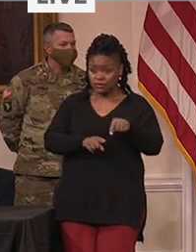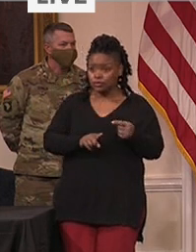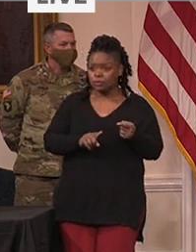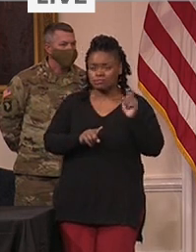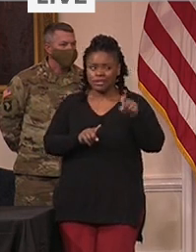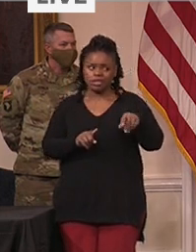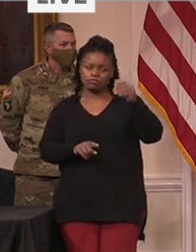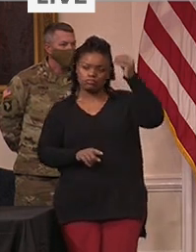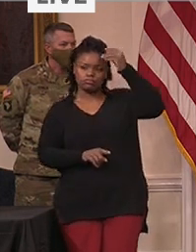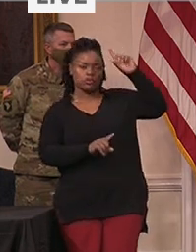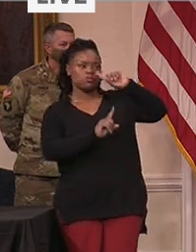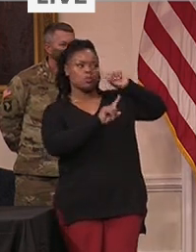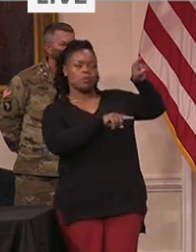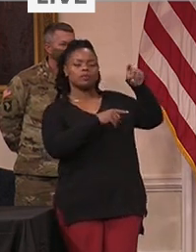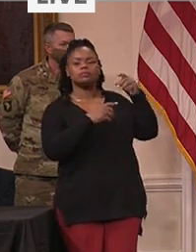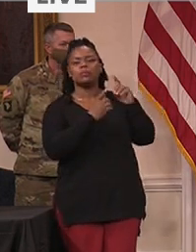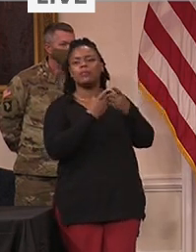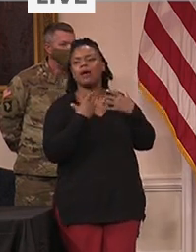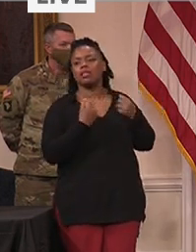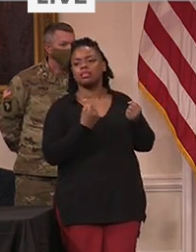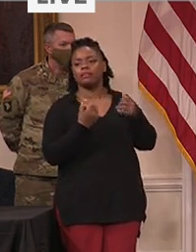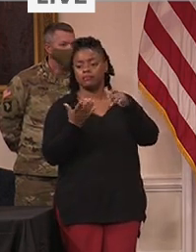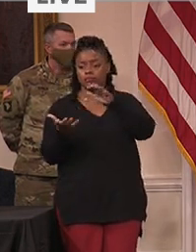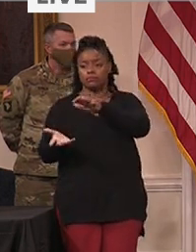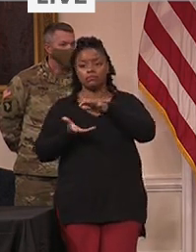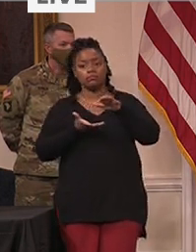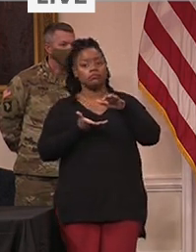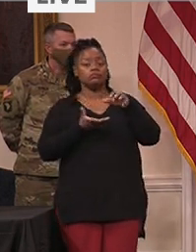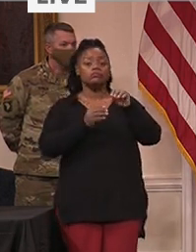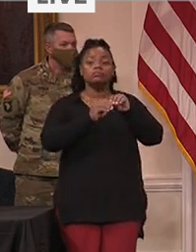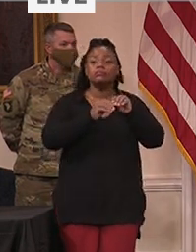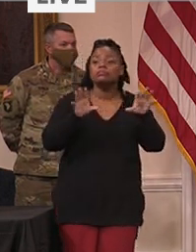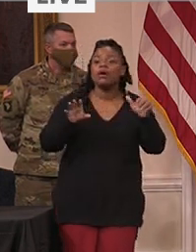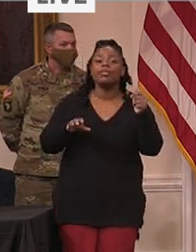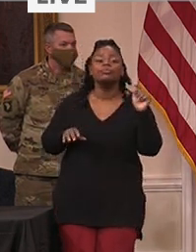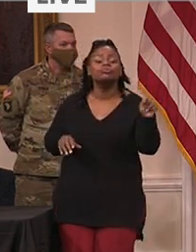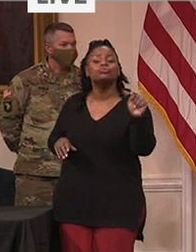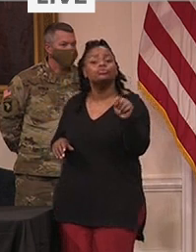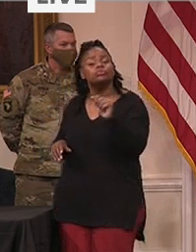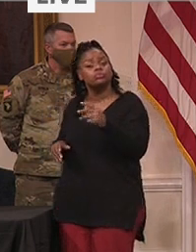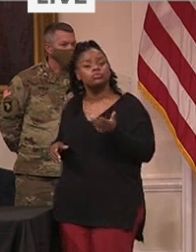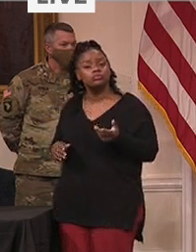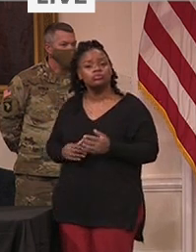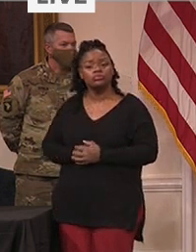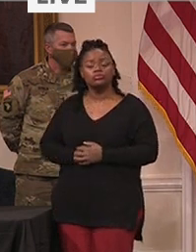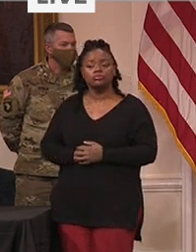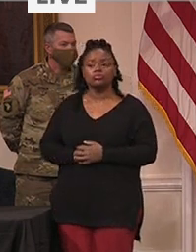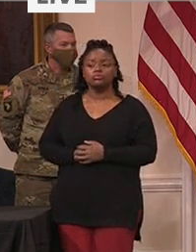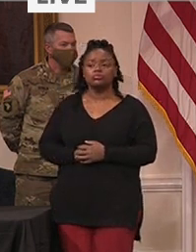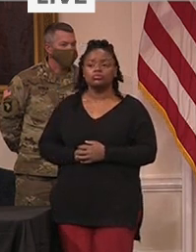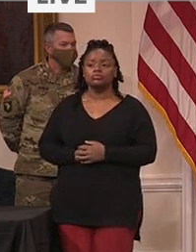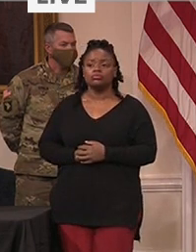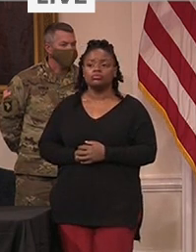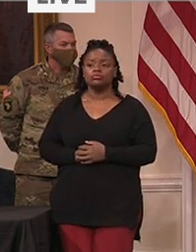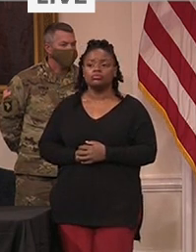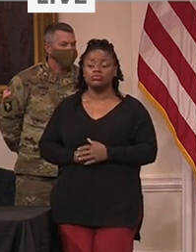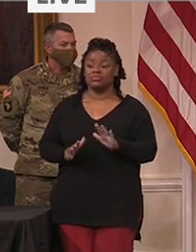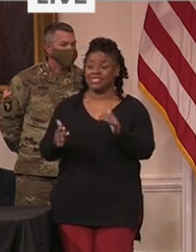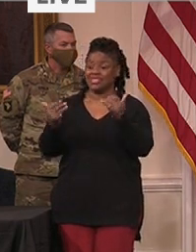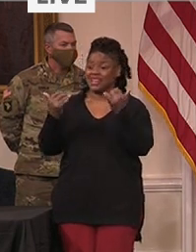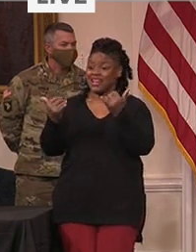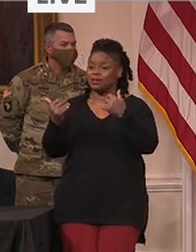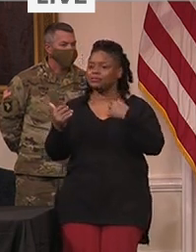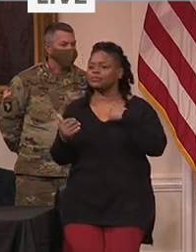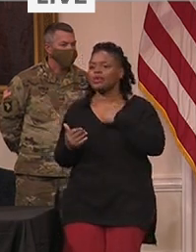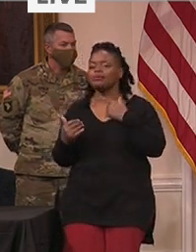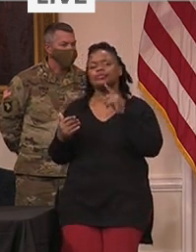Effective immediately, we will be adopting a new what I'm calling Southwest Airlines model, a